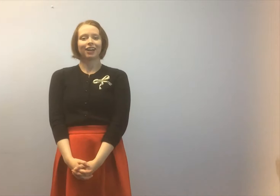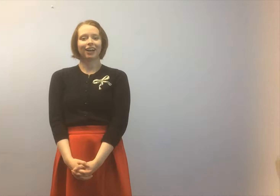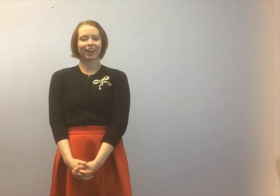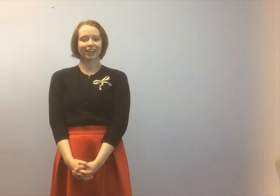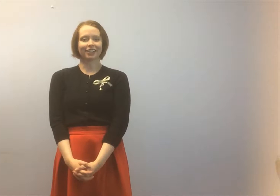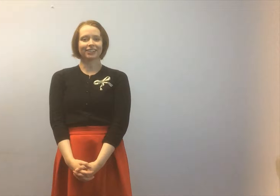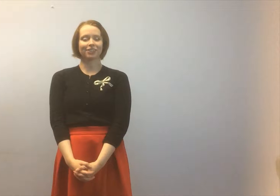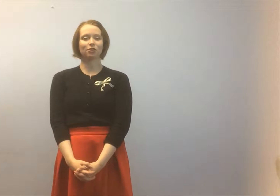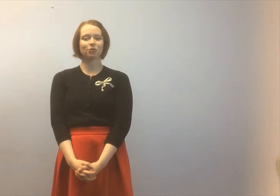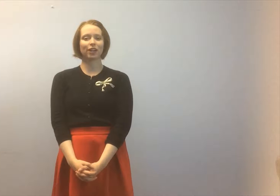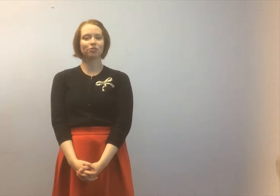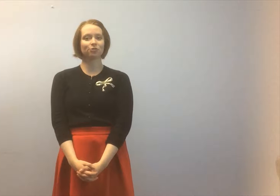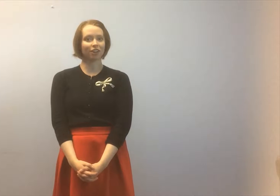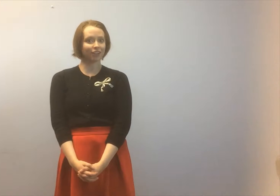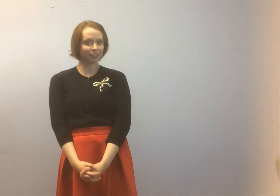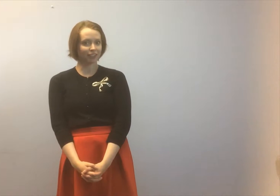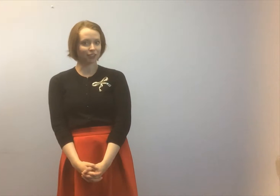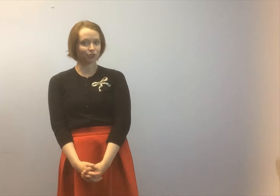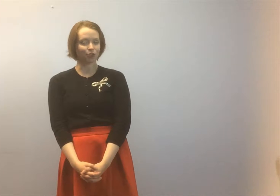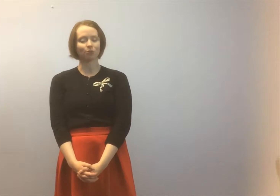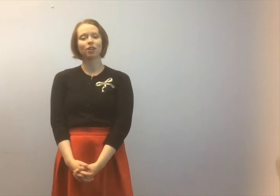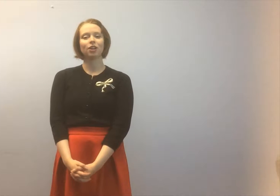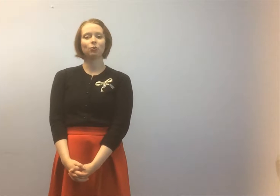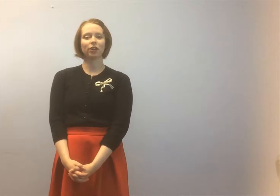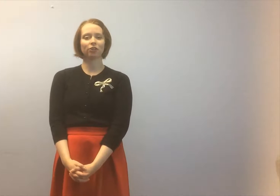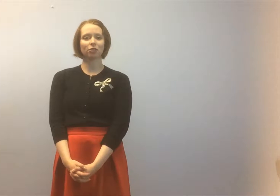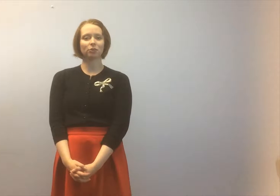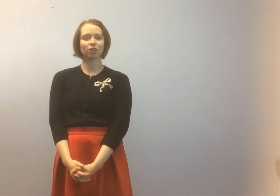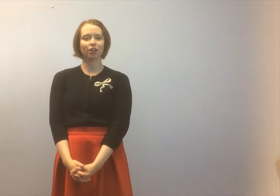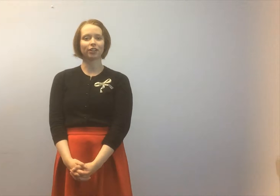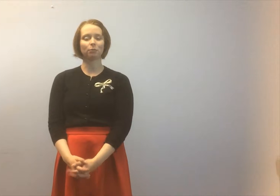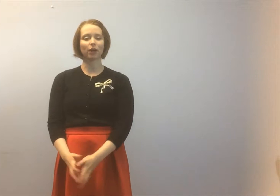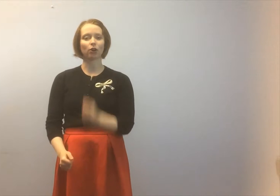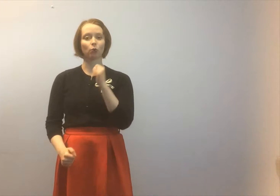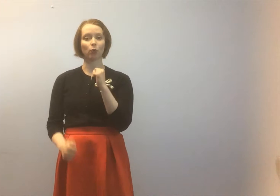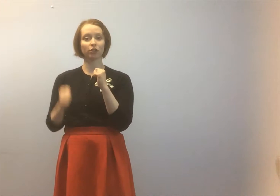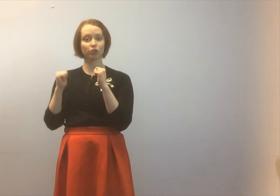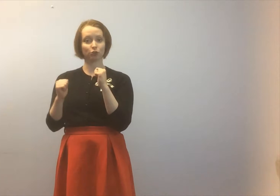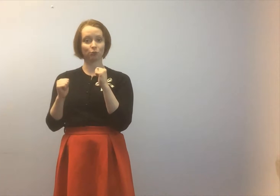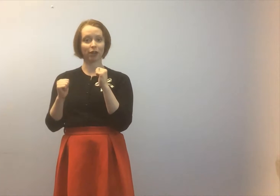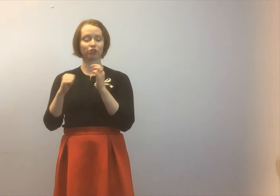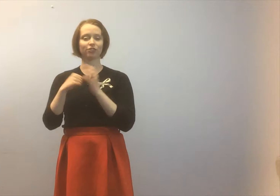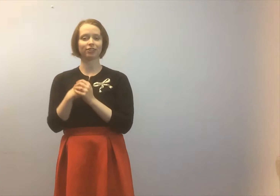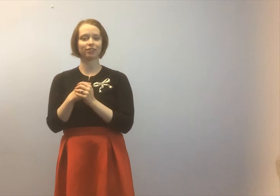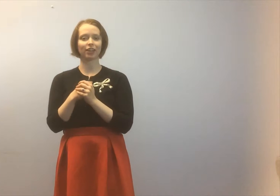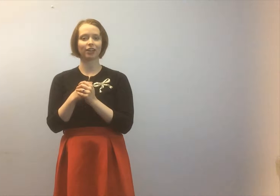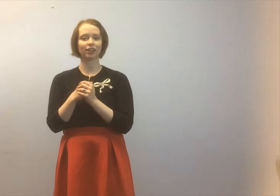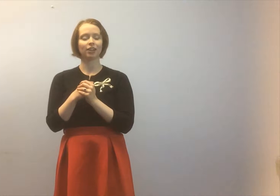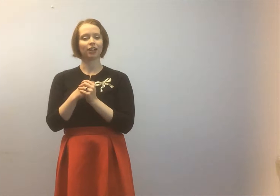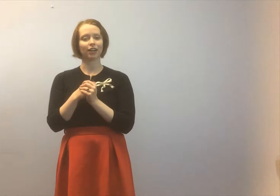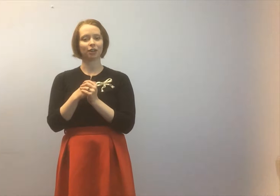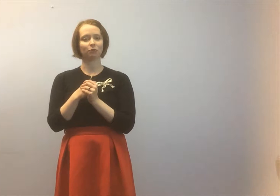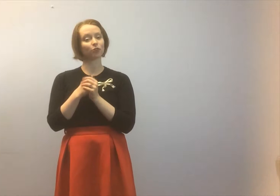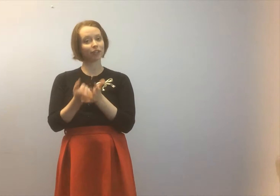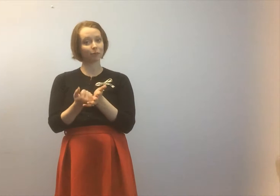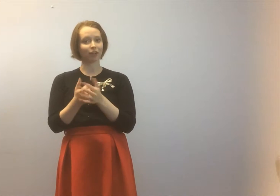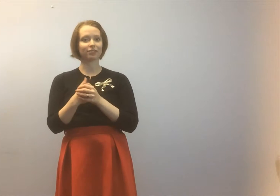hi guys so as you saw in the intro we are going to be talking about our one-two punches today for kickboxing